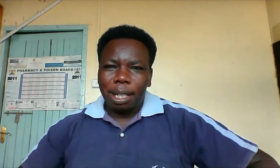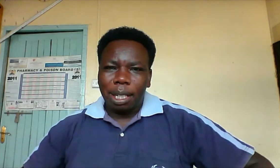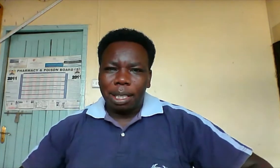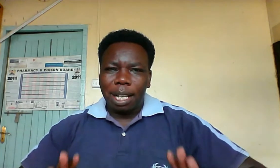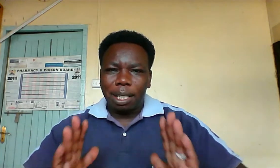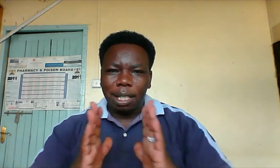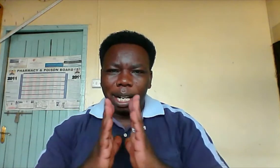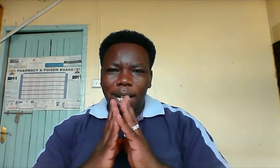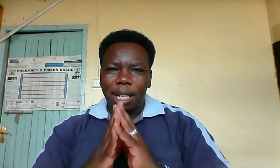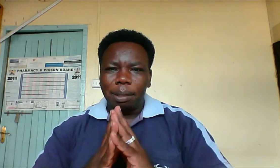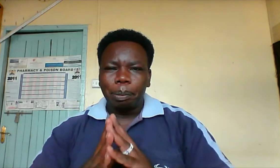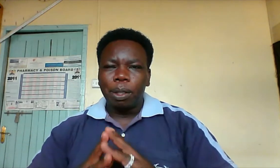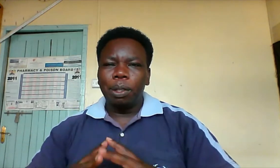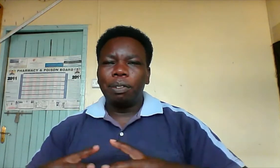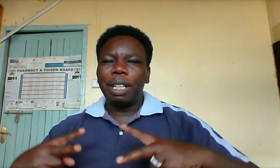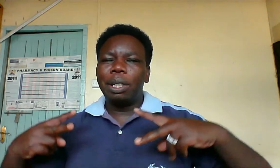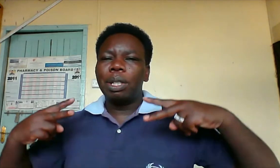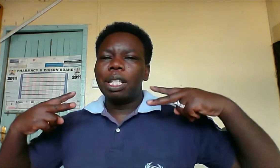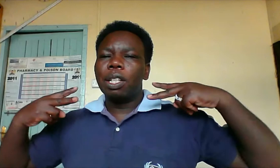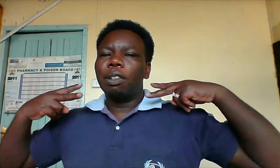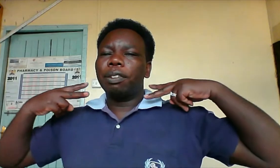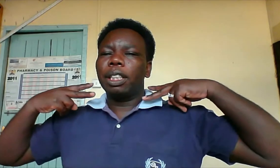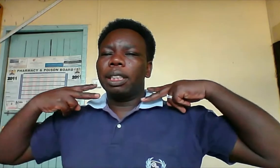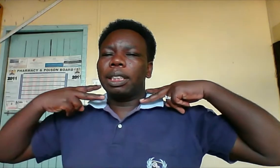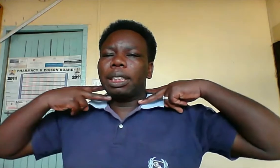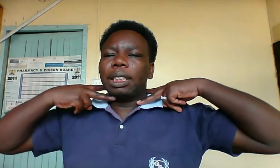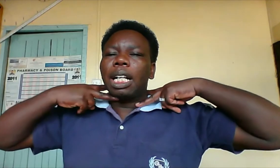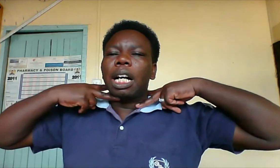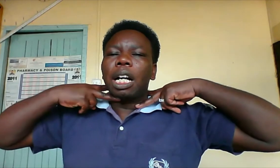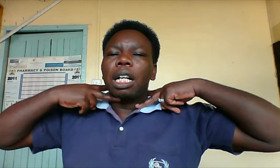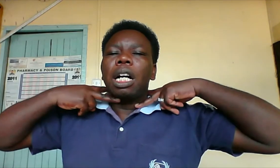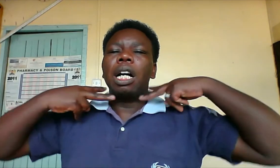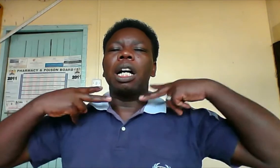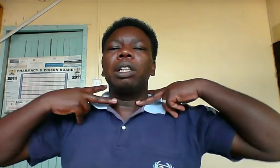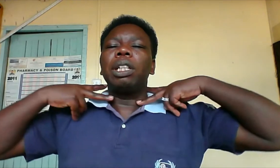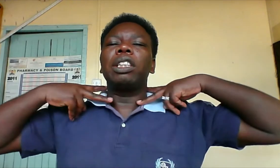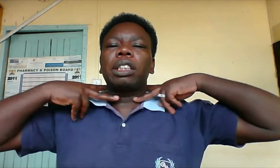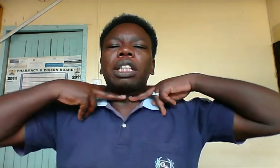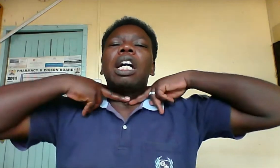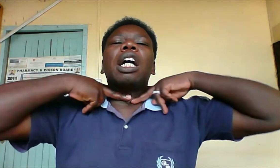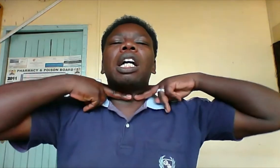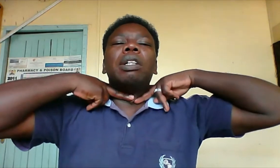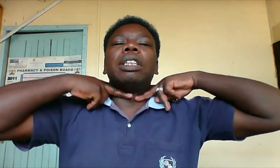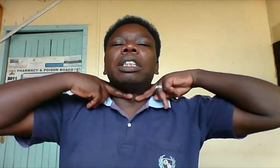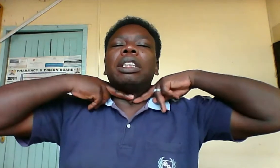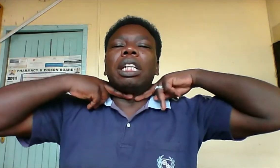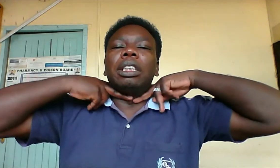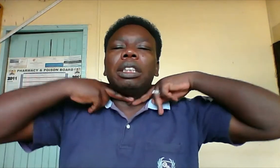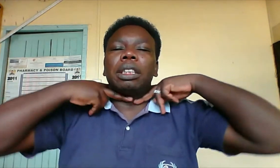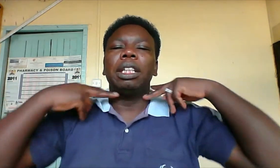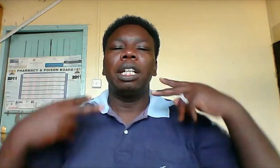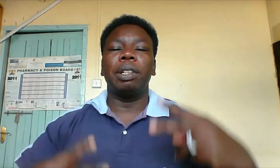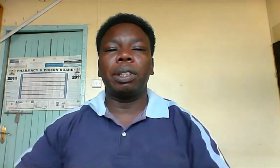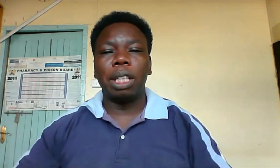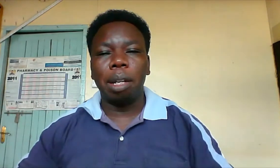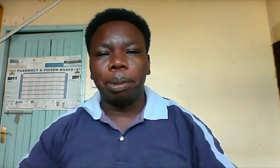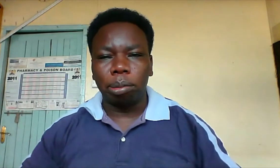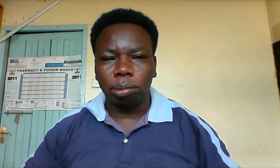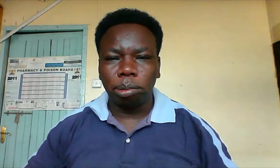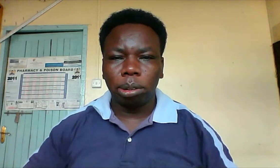chances are you find yourself stuck oh you are stuck on your sign you're not able to